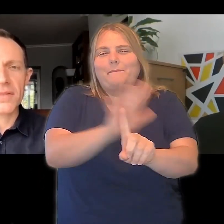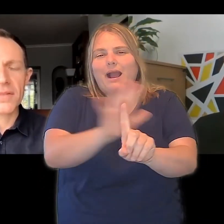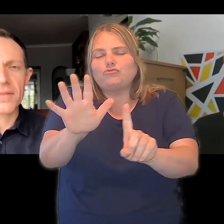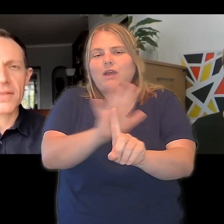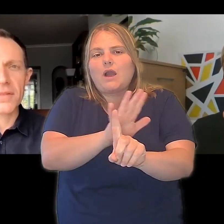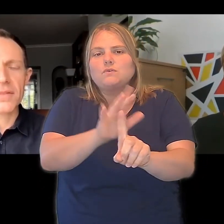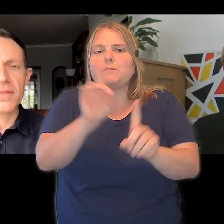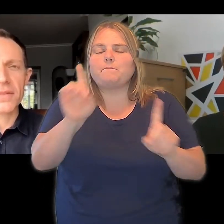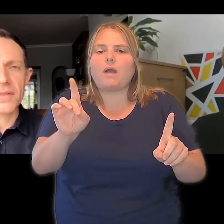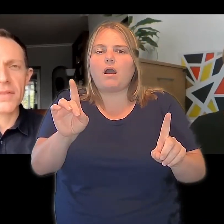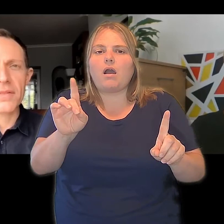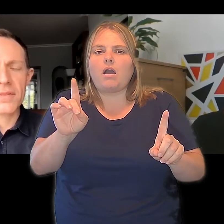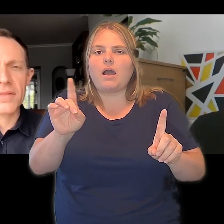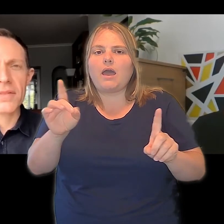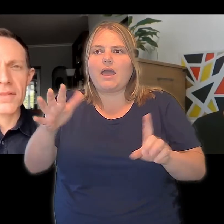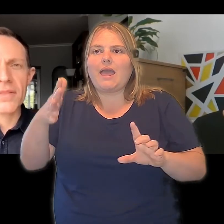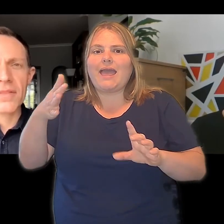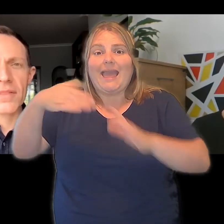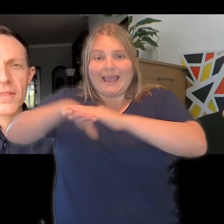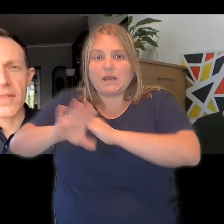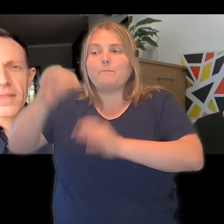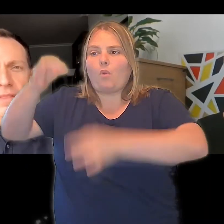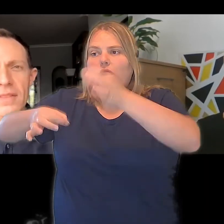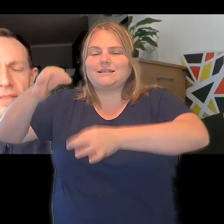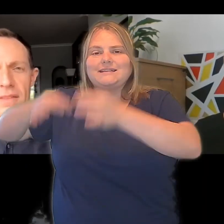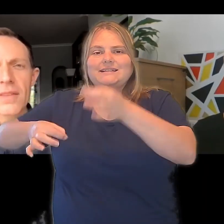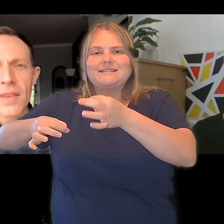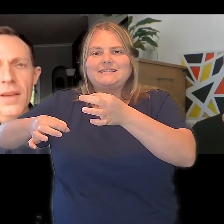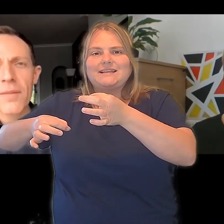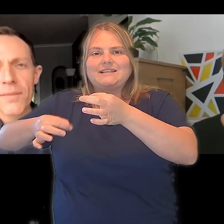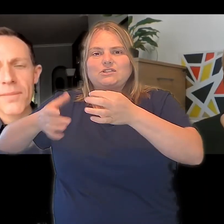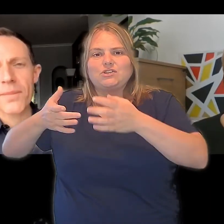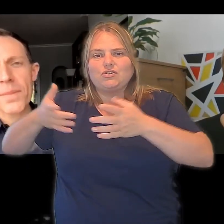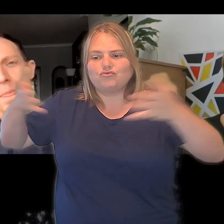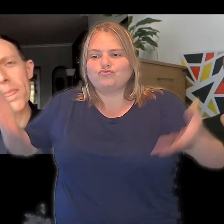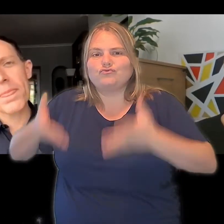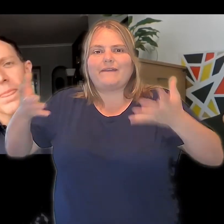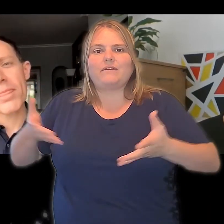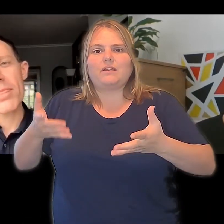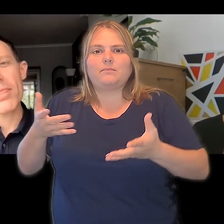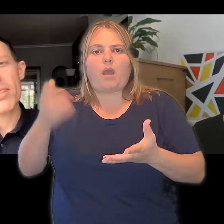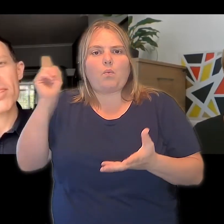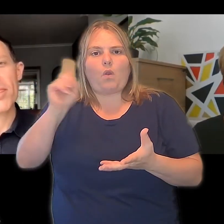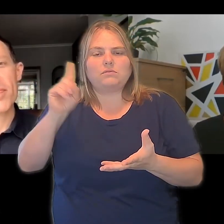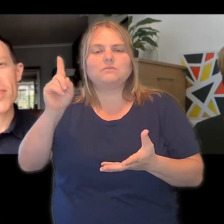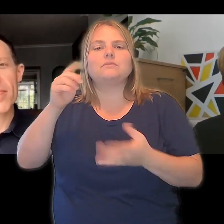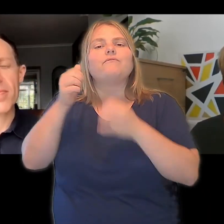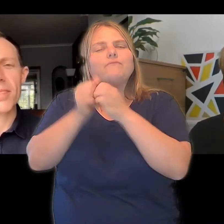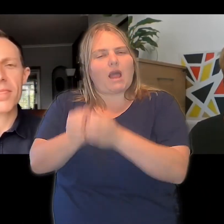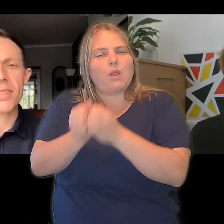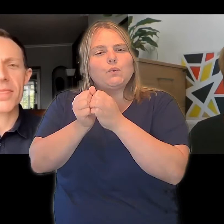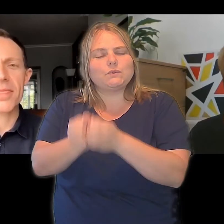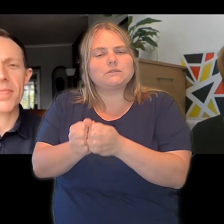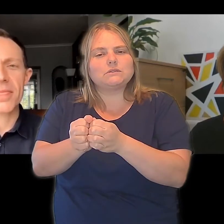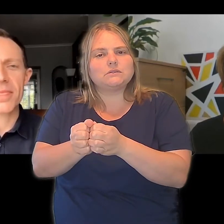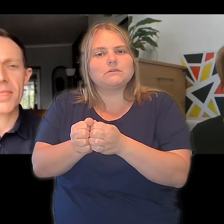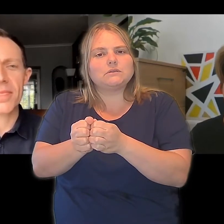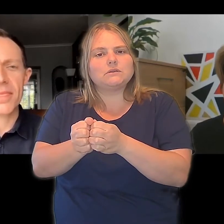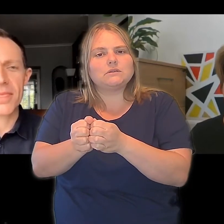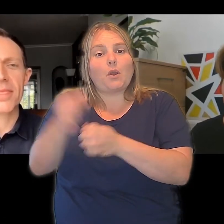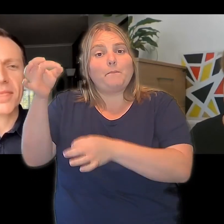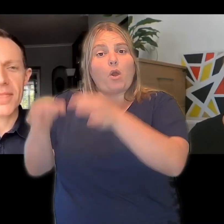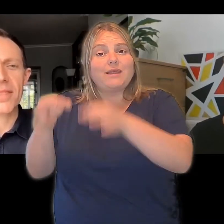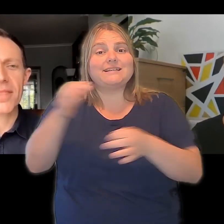know, your background, but whatever you do in politics, it's values driven, isn't it? And I think, so I'd say that they're very closely